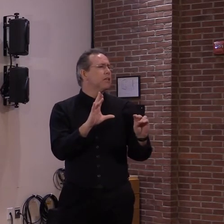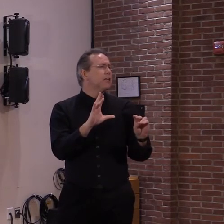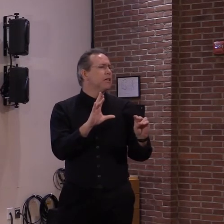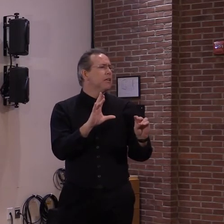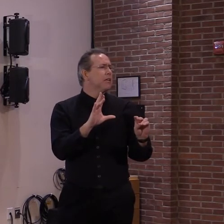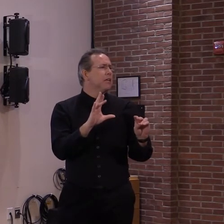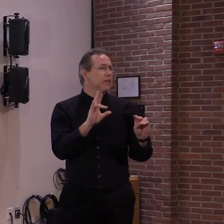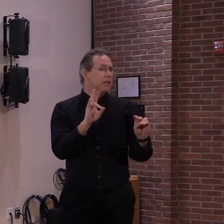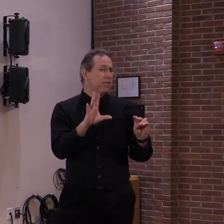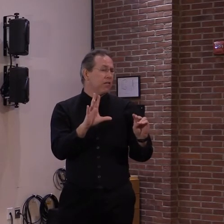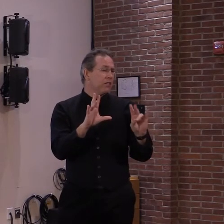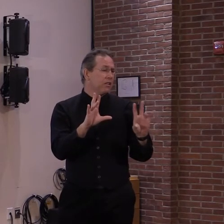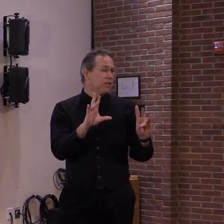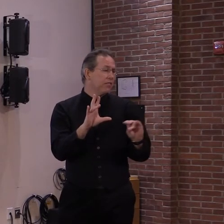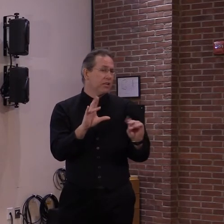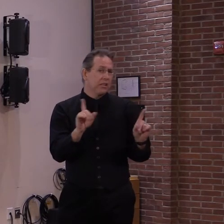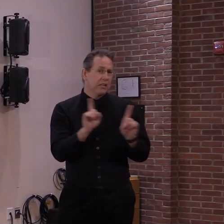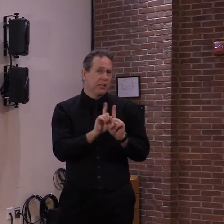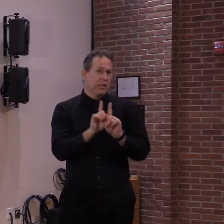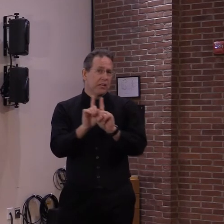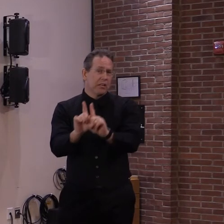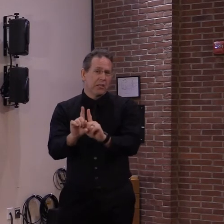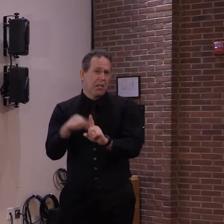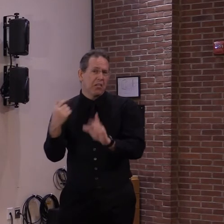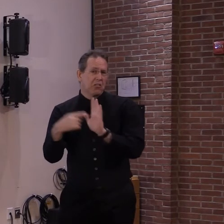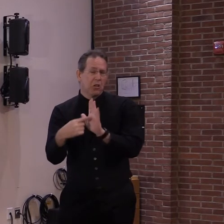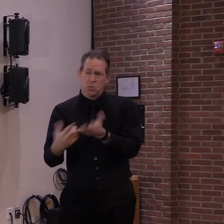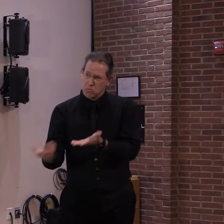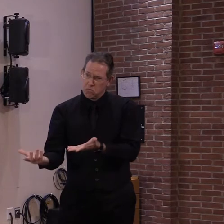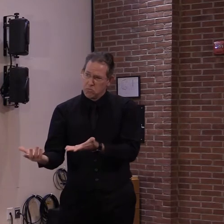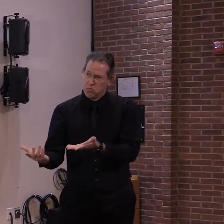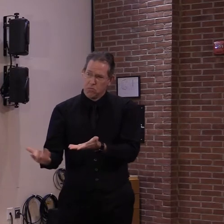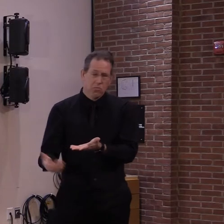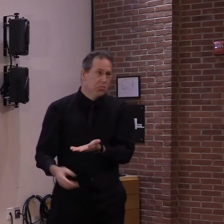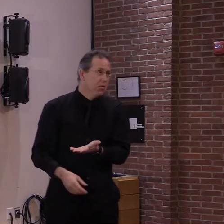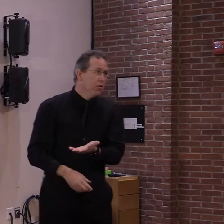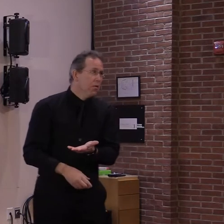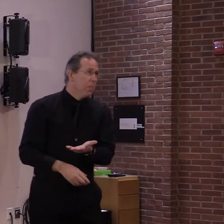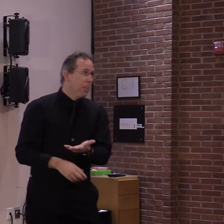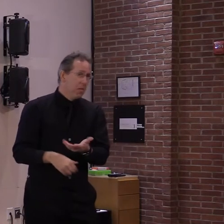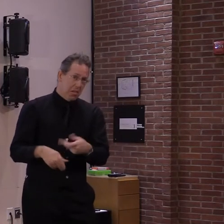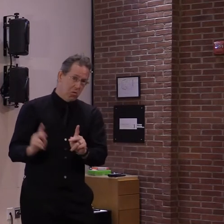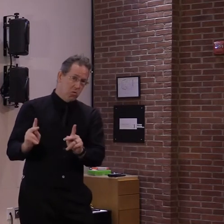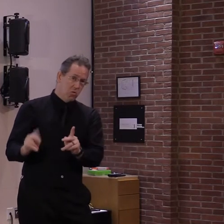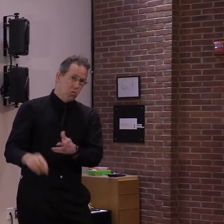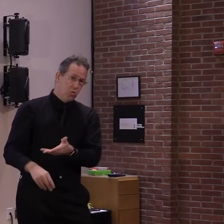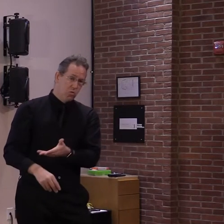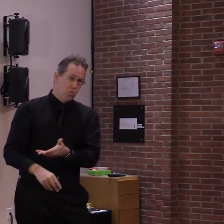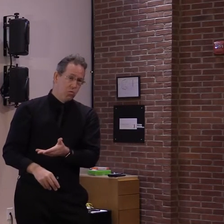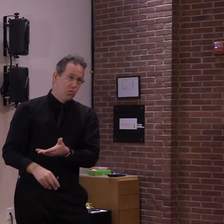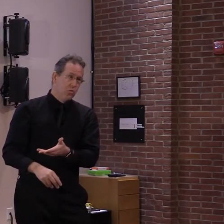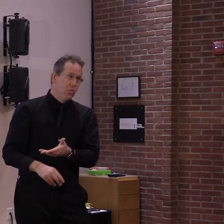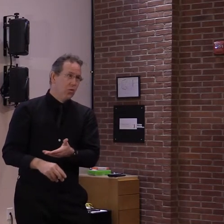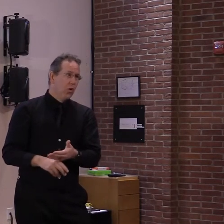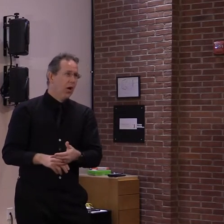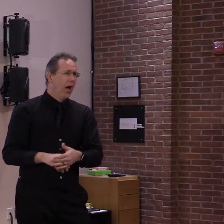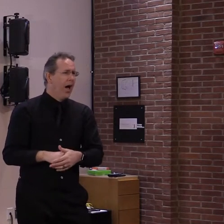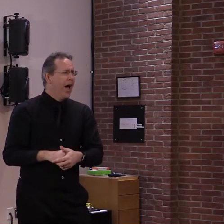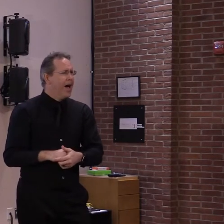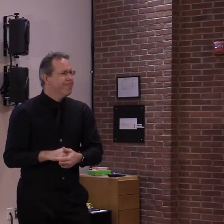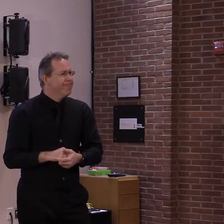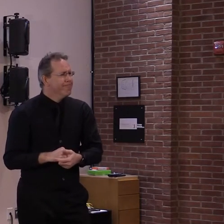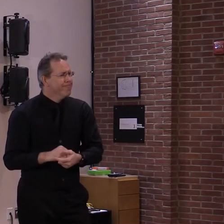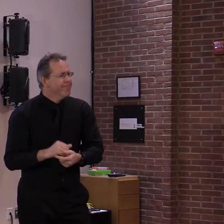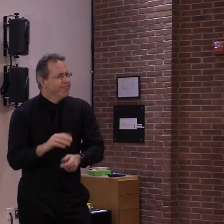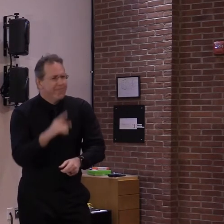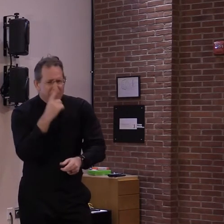are we, are we being very strict about that? Can you just sort of repeat it? I mean, the way